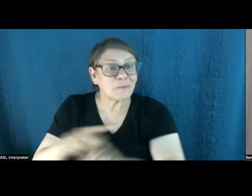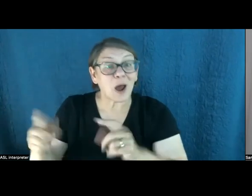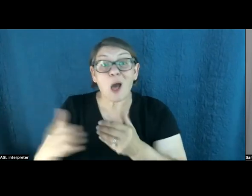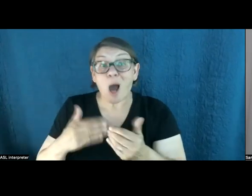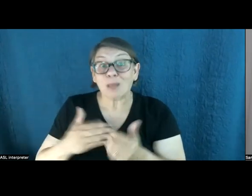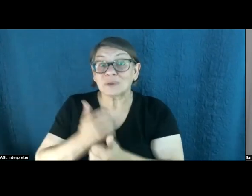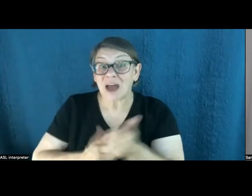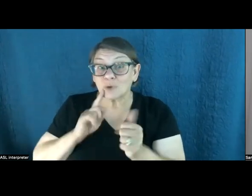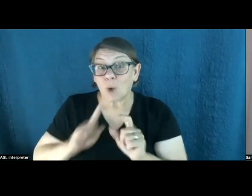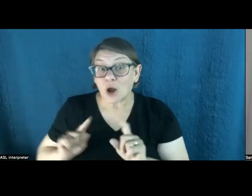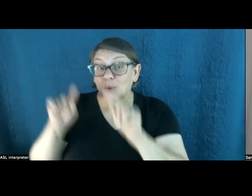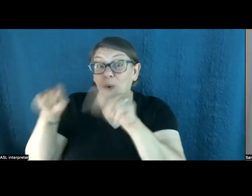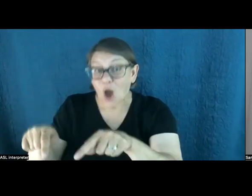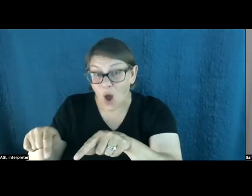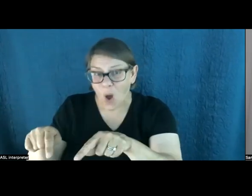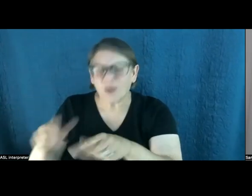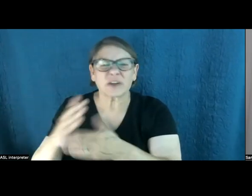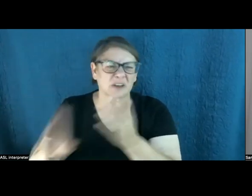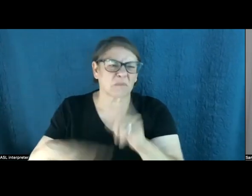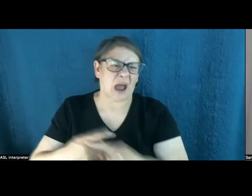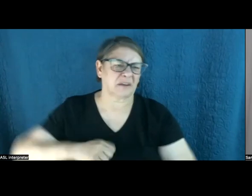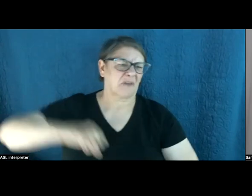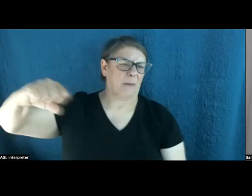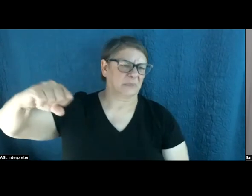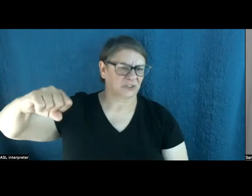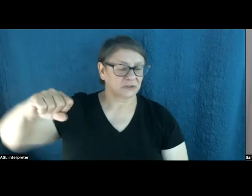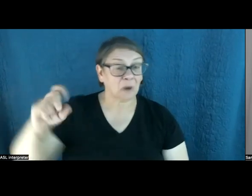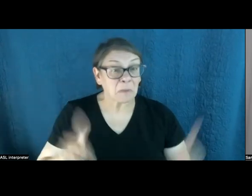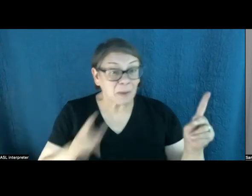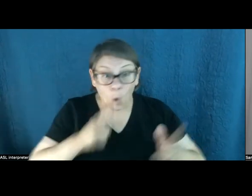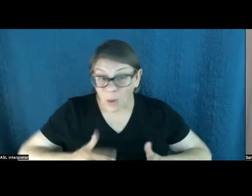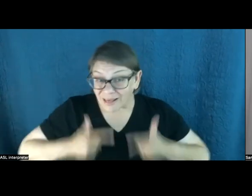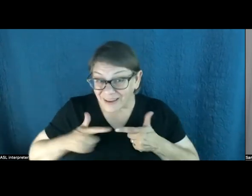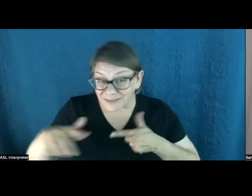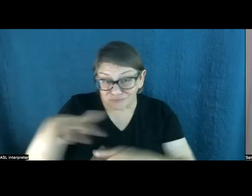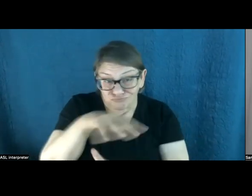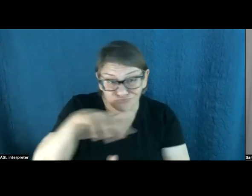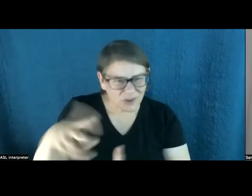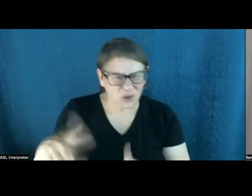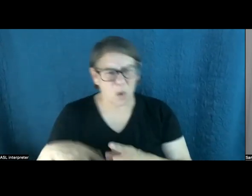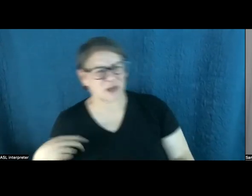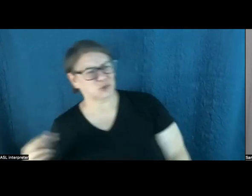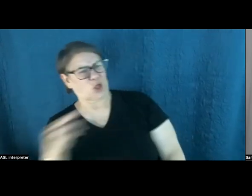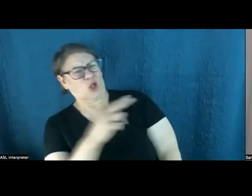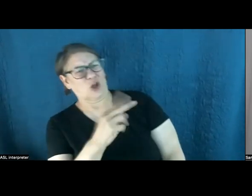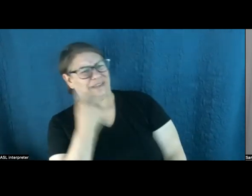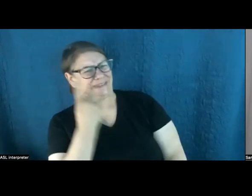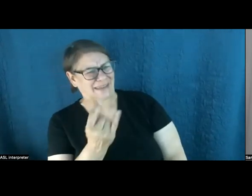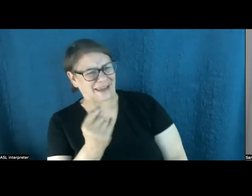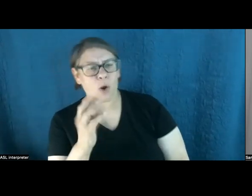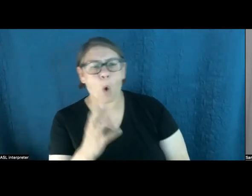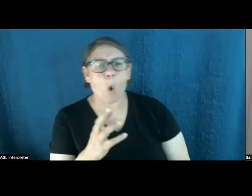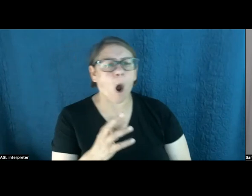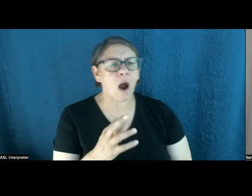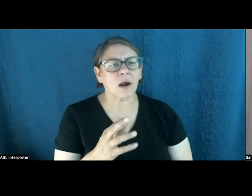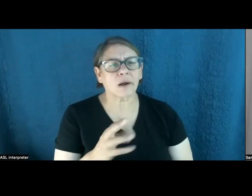build this stuff, you'll find that there's some kind of opposition. Sometimes it's people who live in these rural towns and they don't want to look at the solar panels or the wind turbines or,